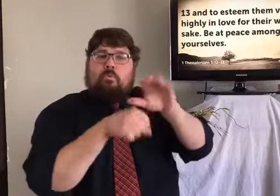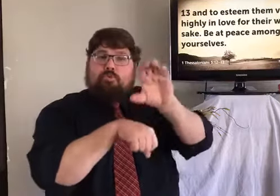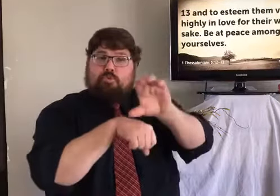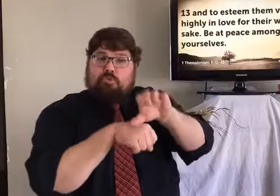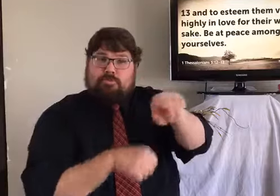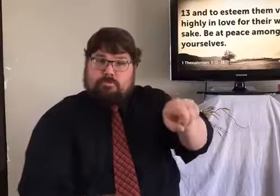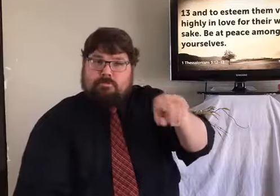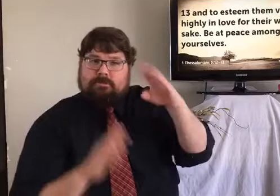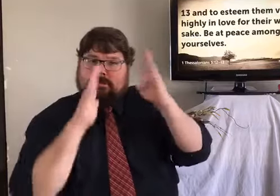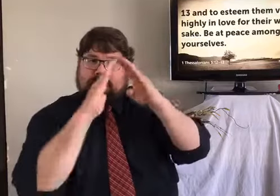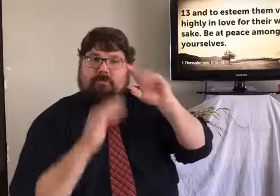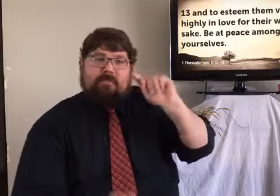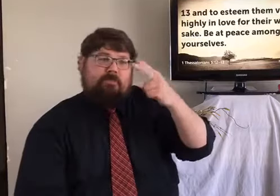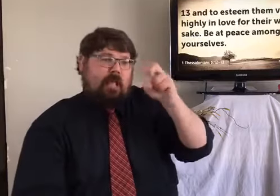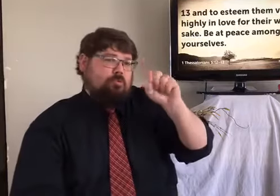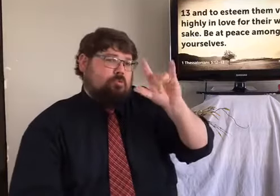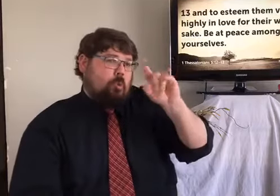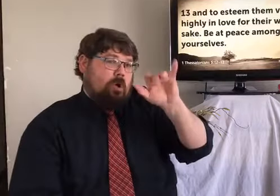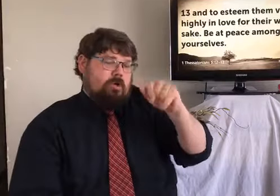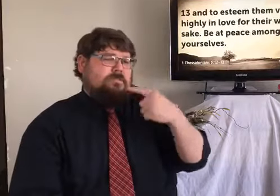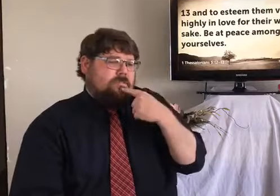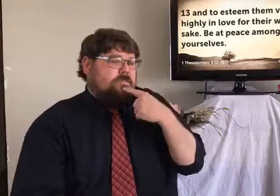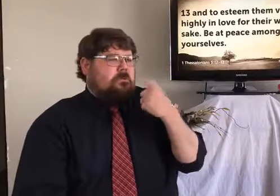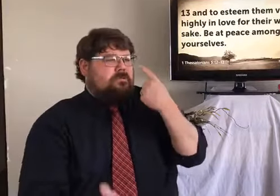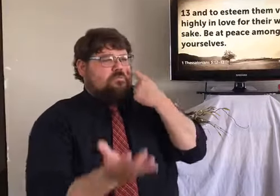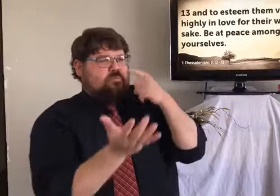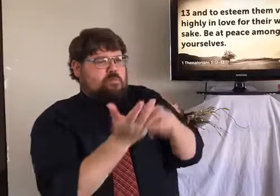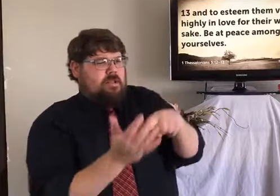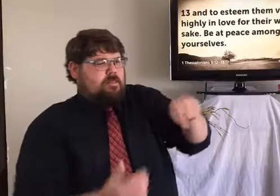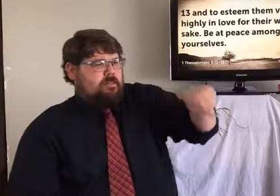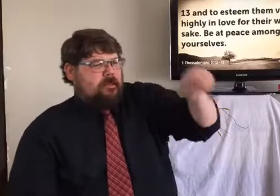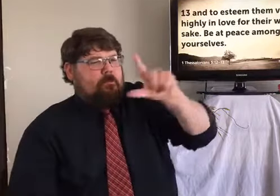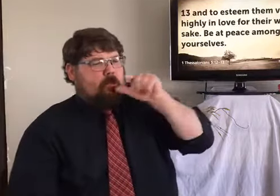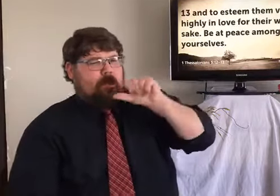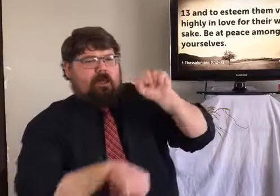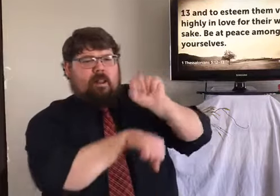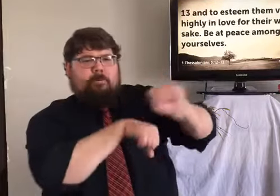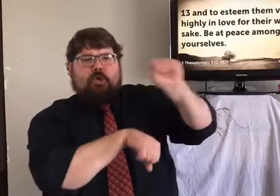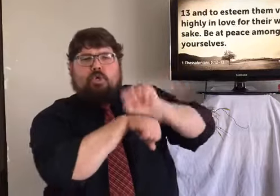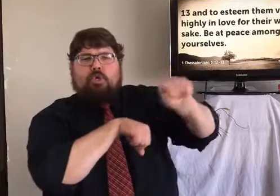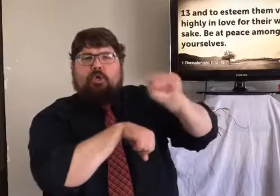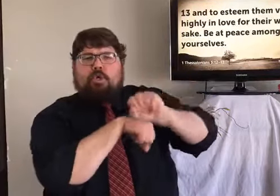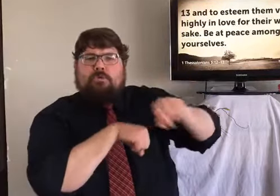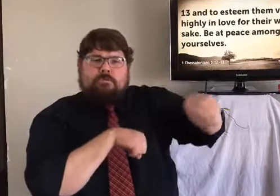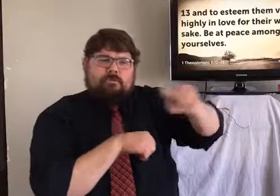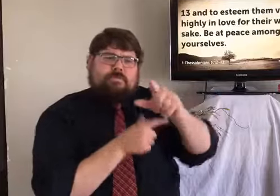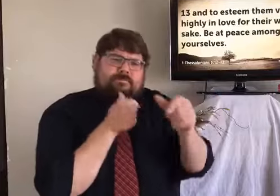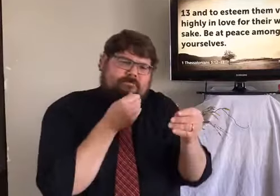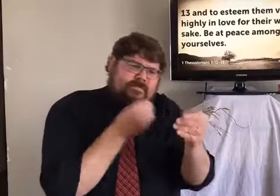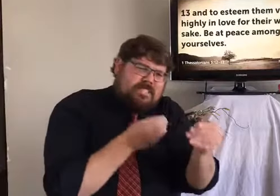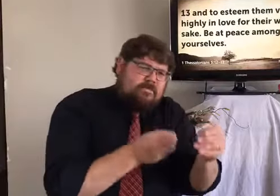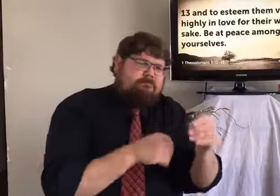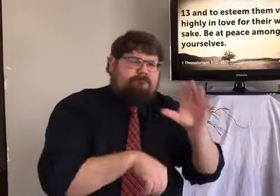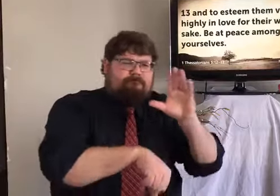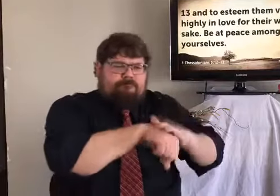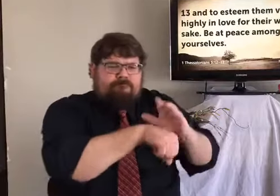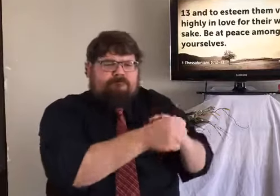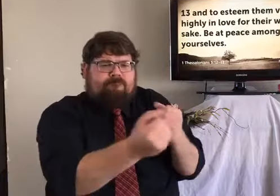yourselves. This is talking to the local church in the city of Thessalonica. It says recognize them who labor